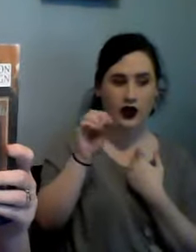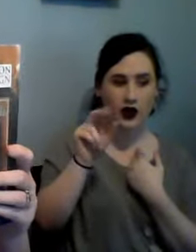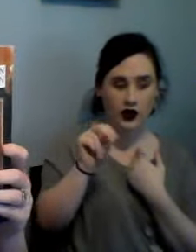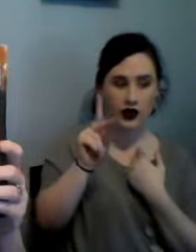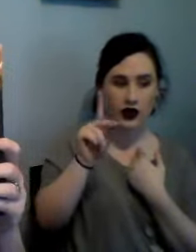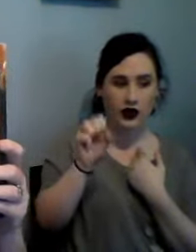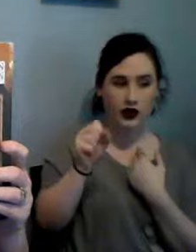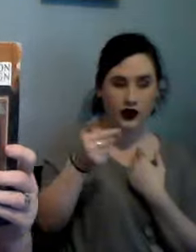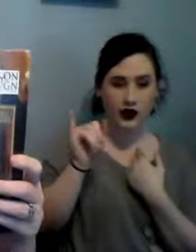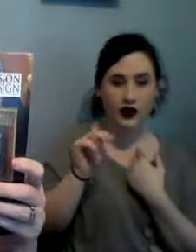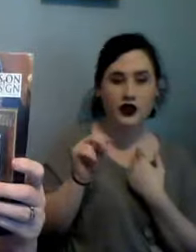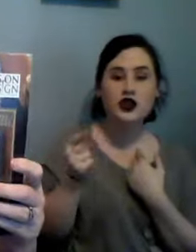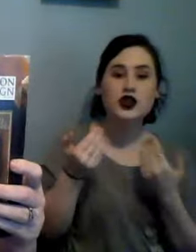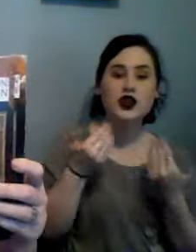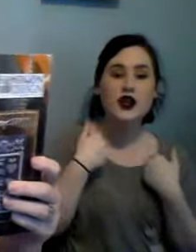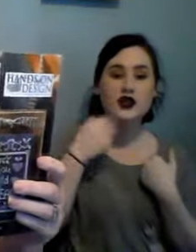February